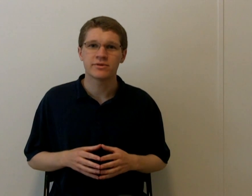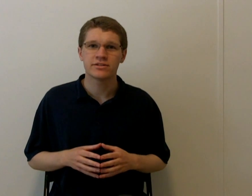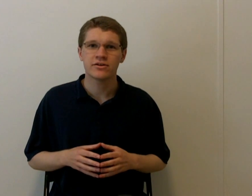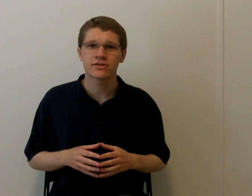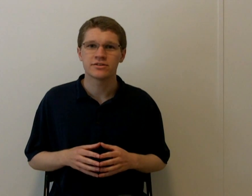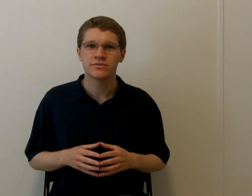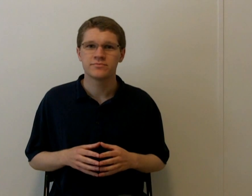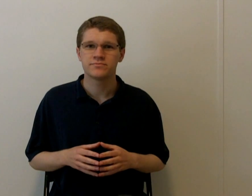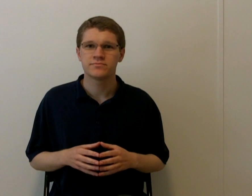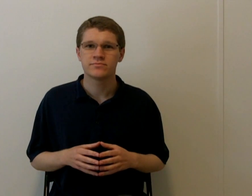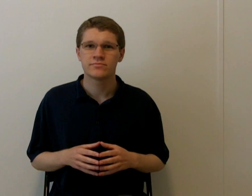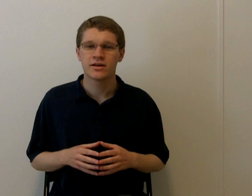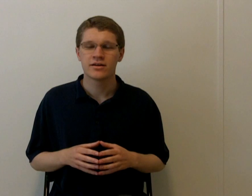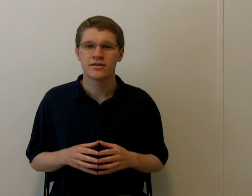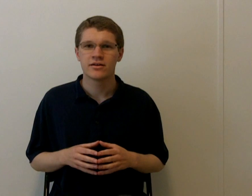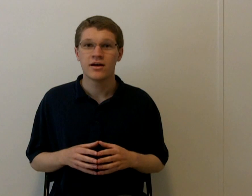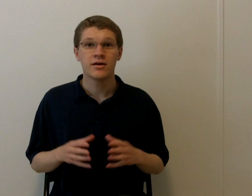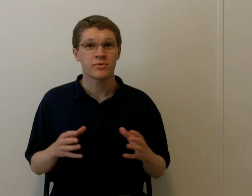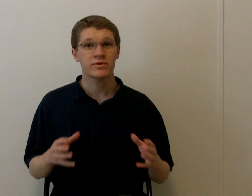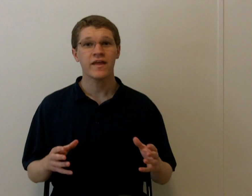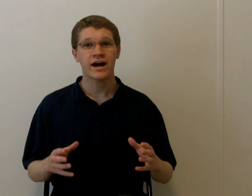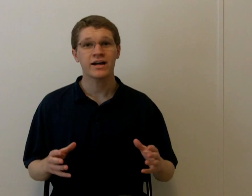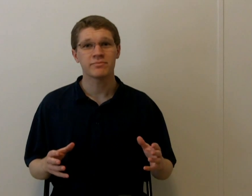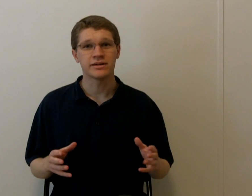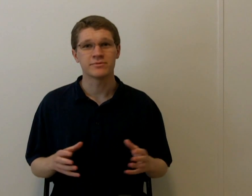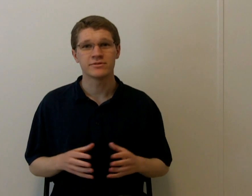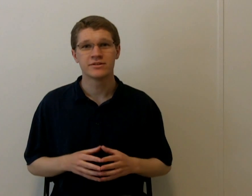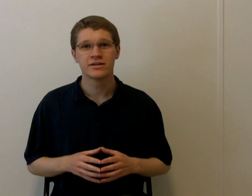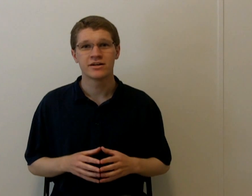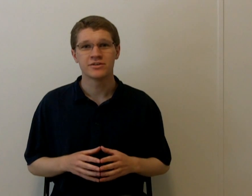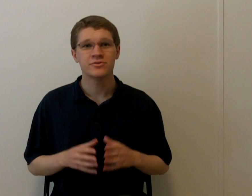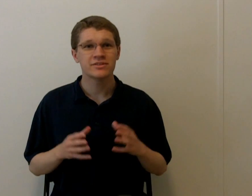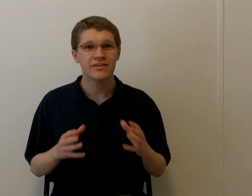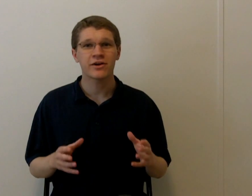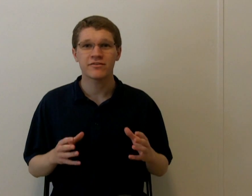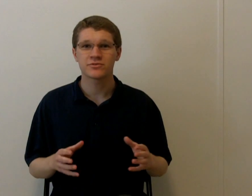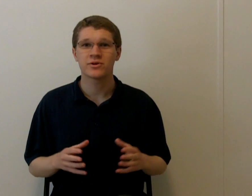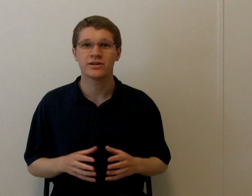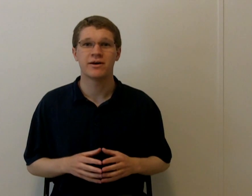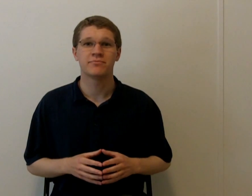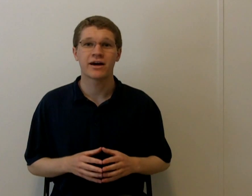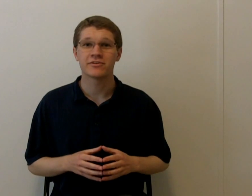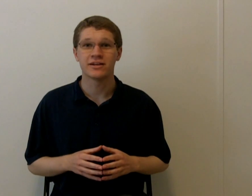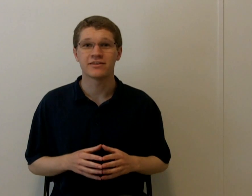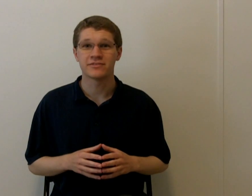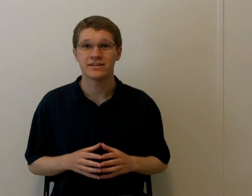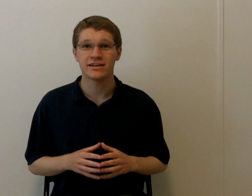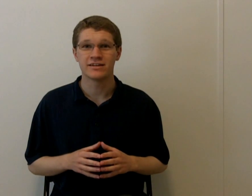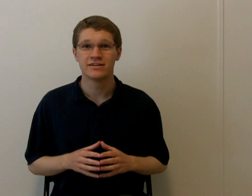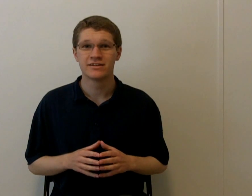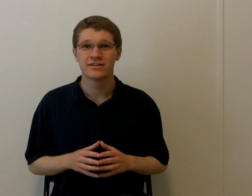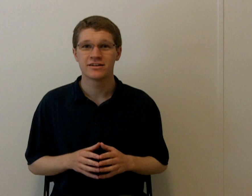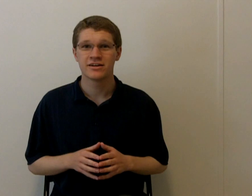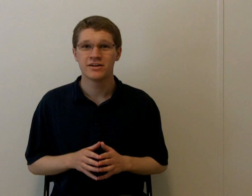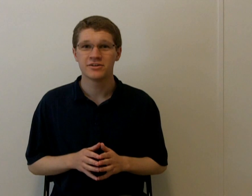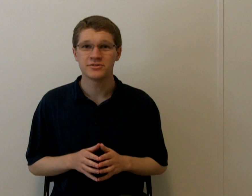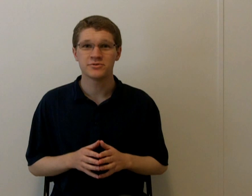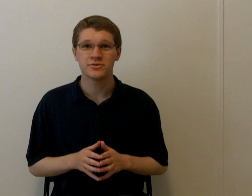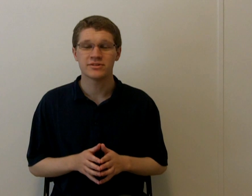recharged. But with the iPaper, you'll never have to worry about battery life again due to